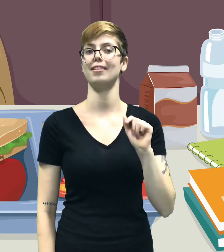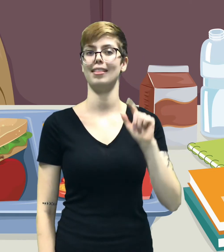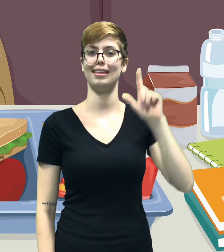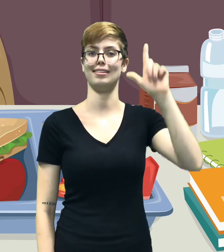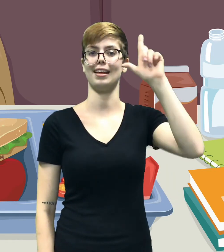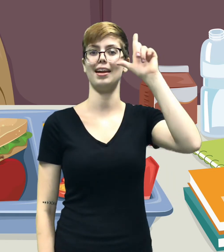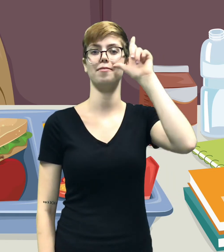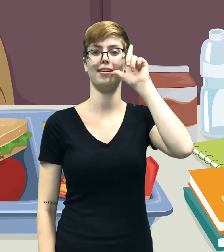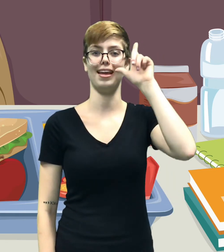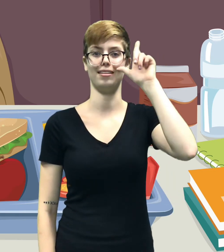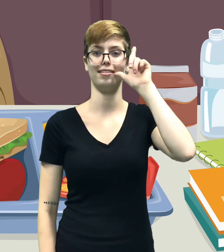That's the sign for lunch.